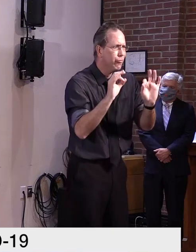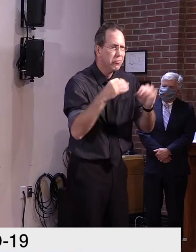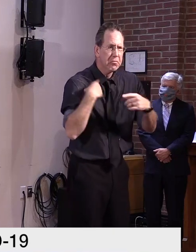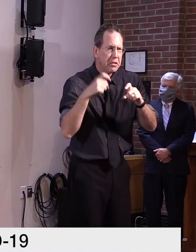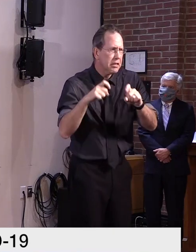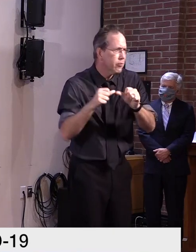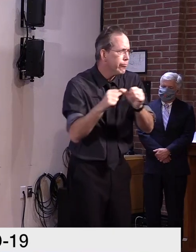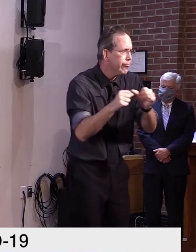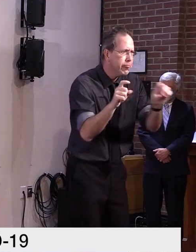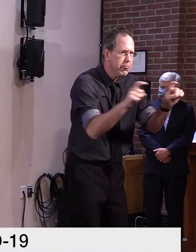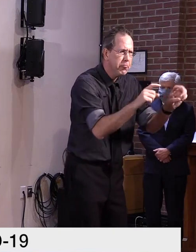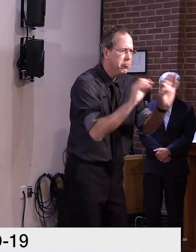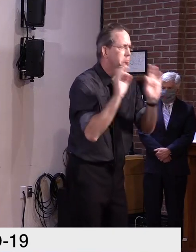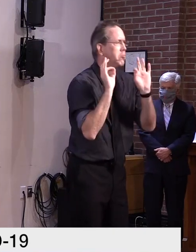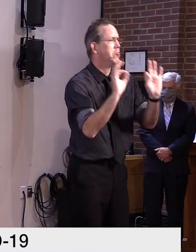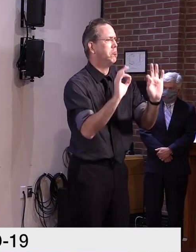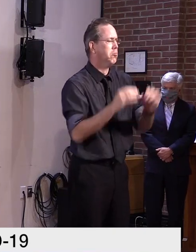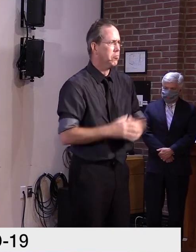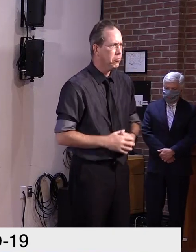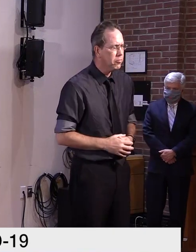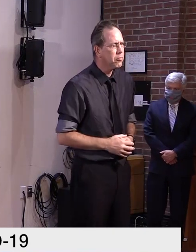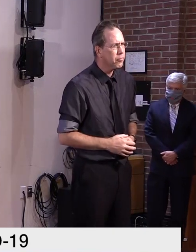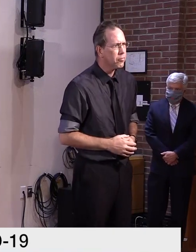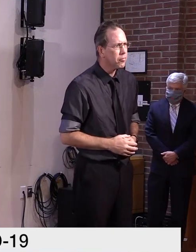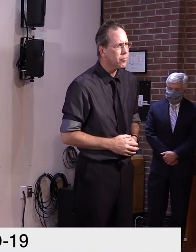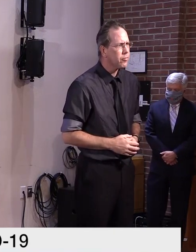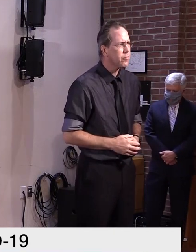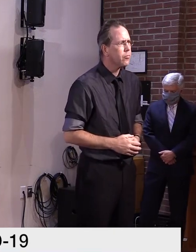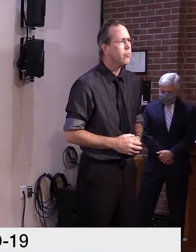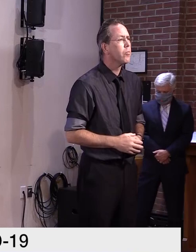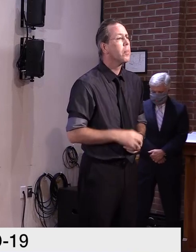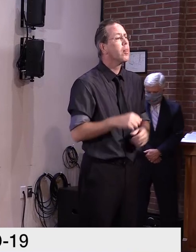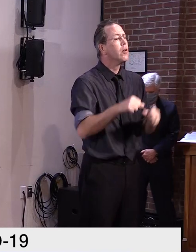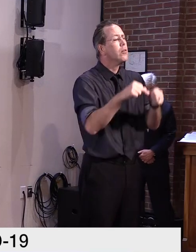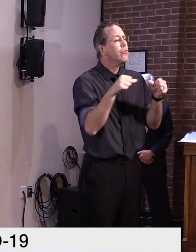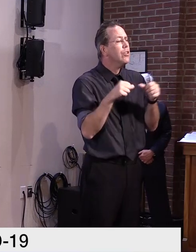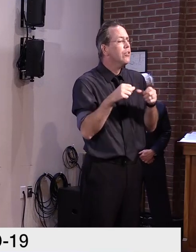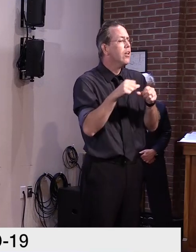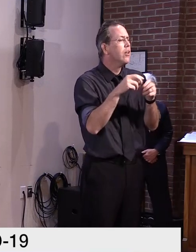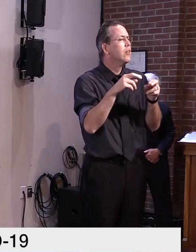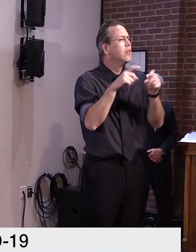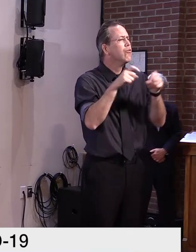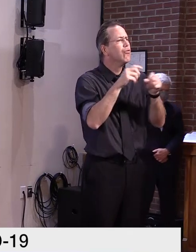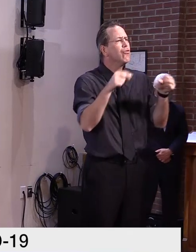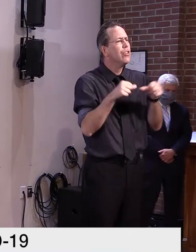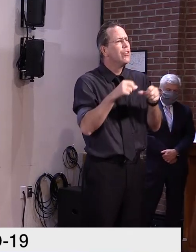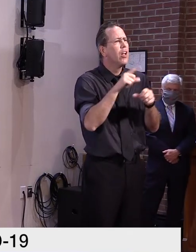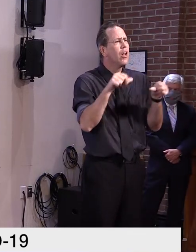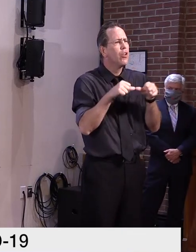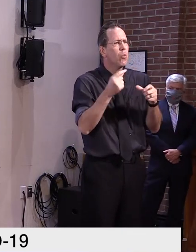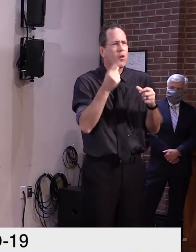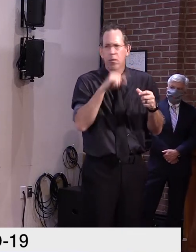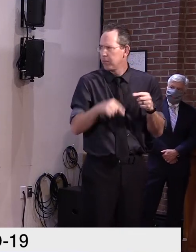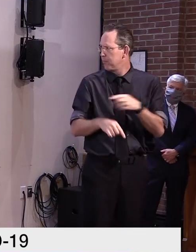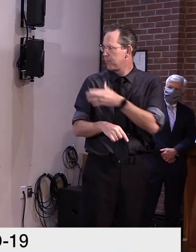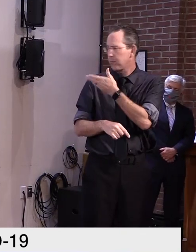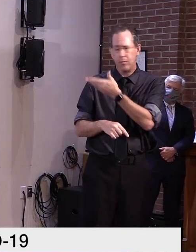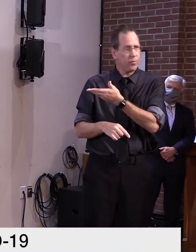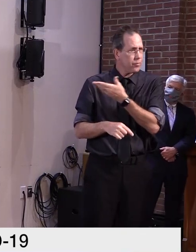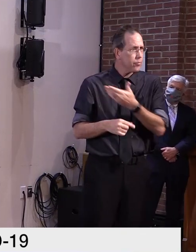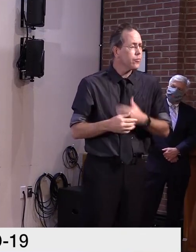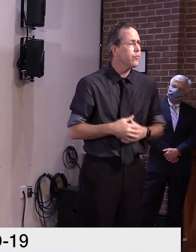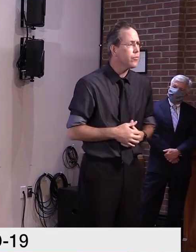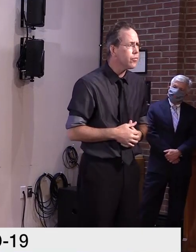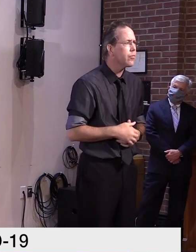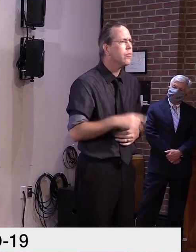unfolds, certainly. Turning to our regional data, we did see a smoothing out of cases week over